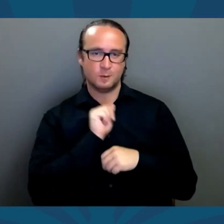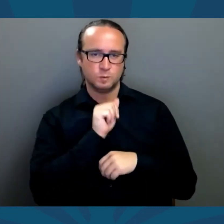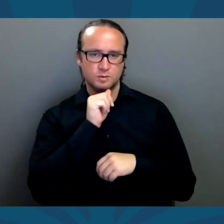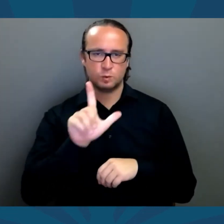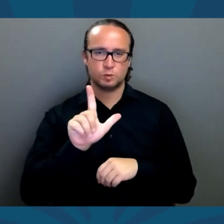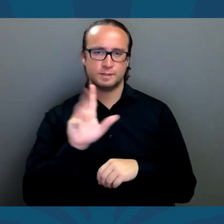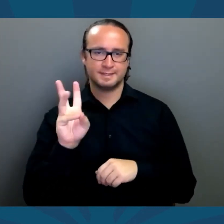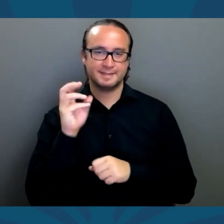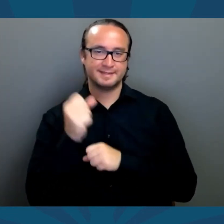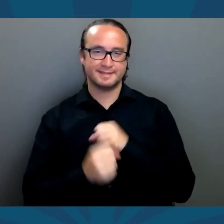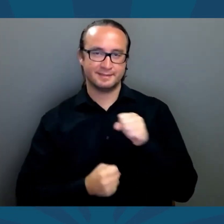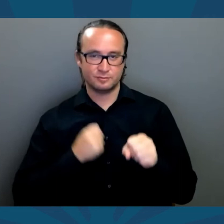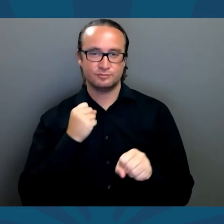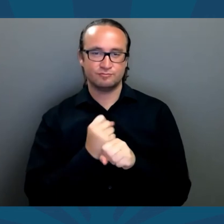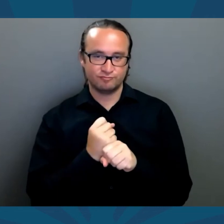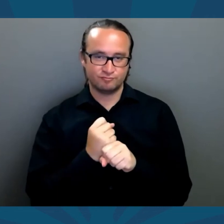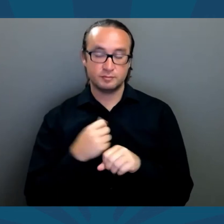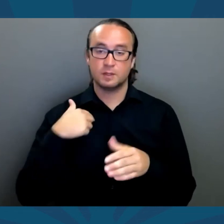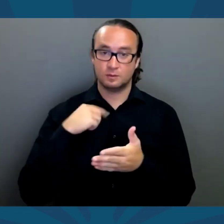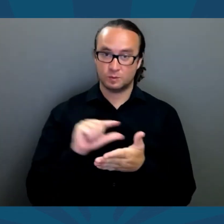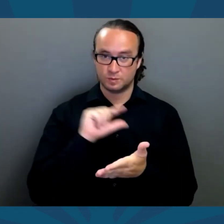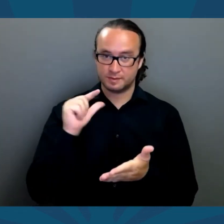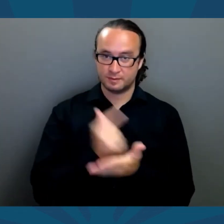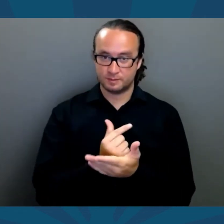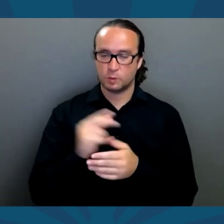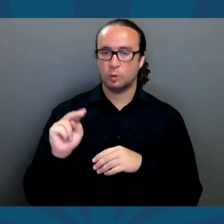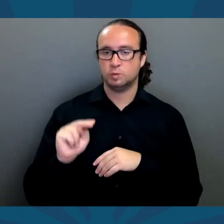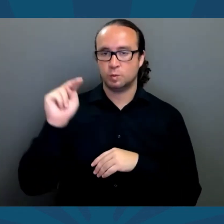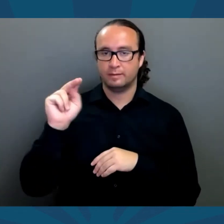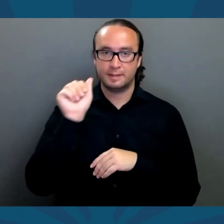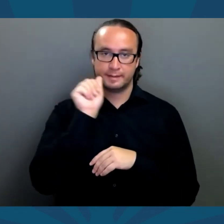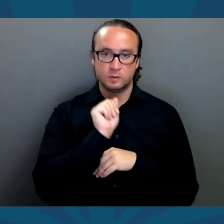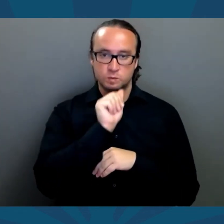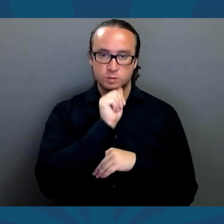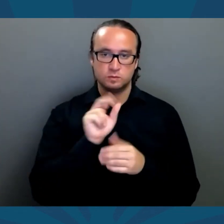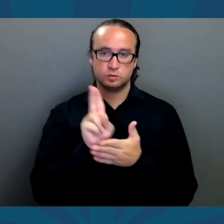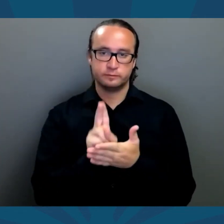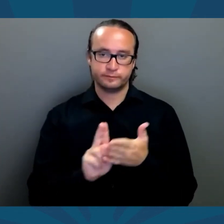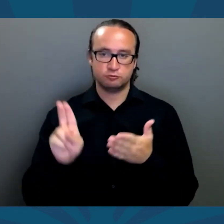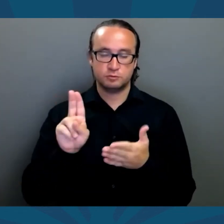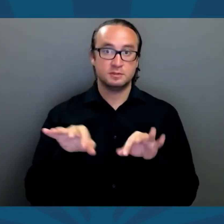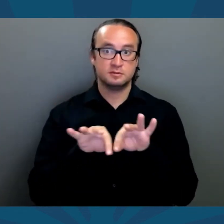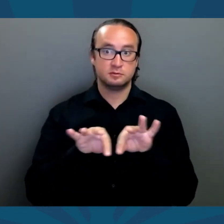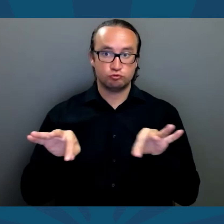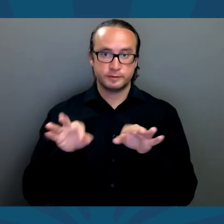I've lived in Arizona for 26 years, graduated from Northern Arizona University